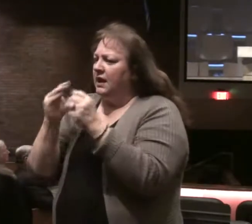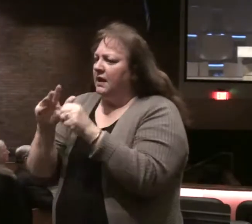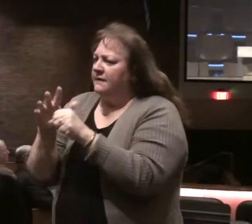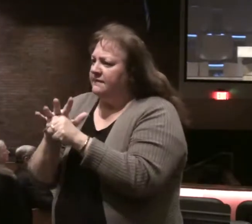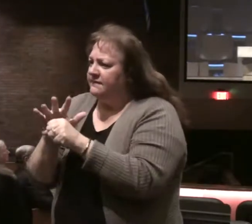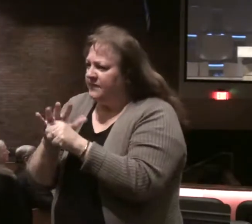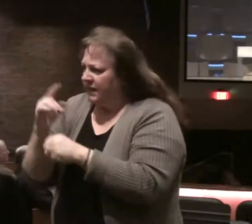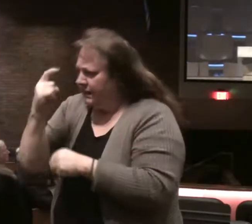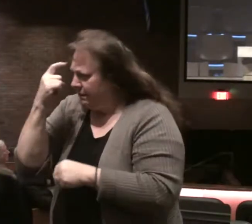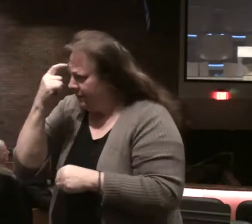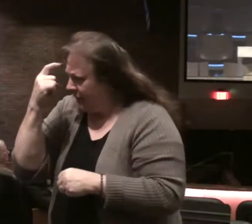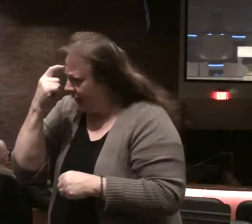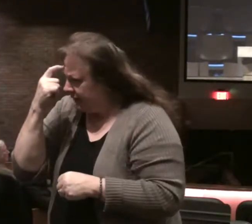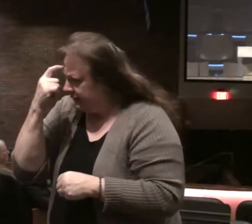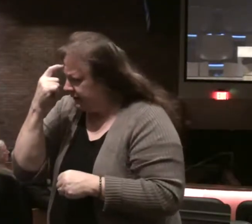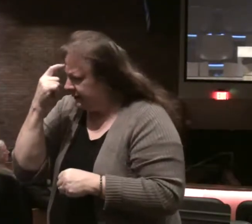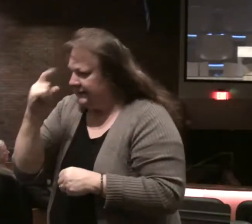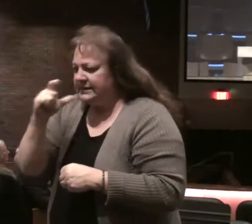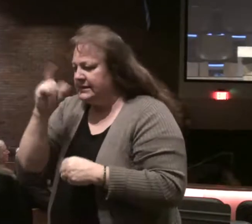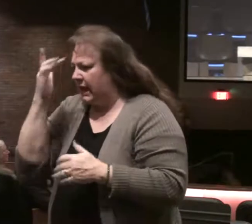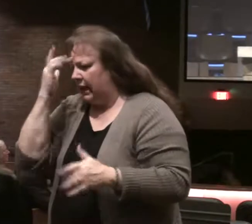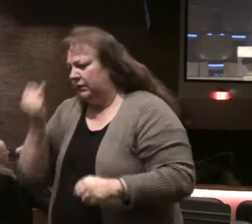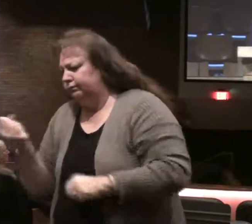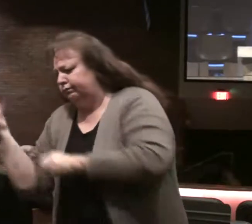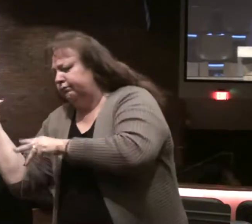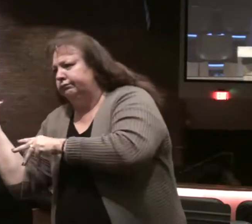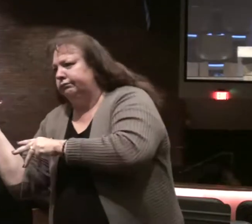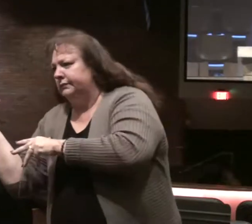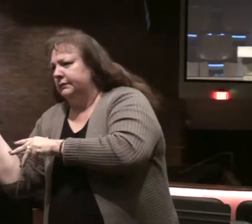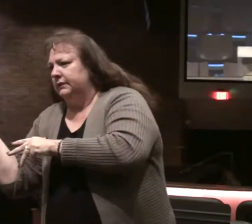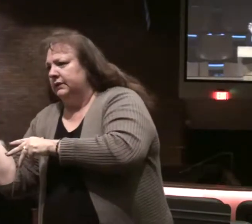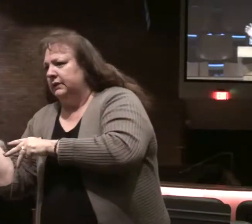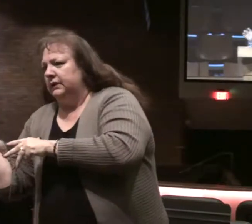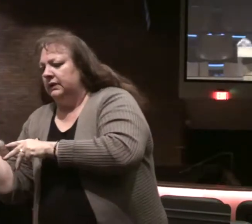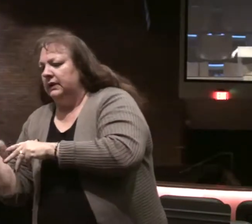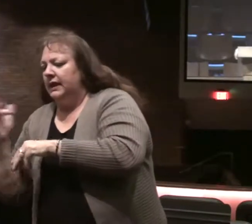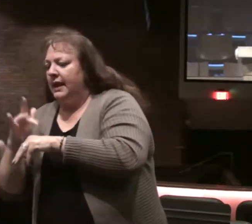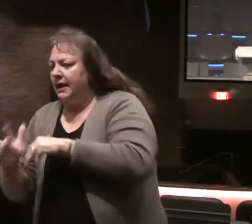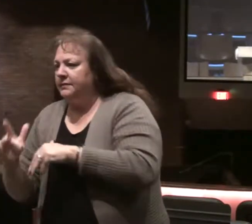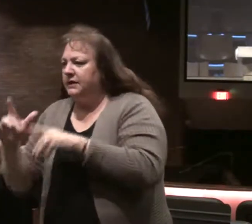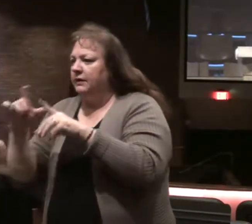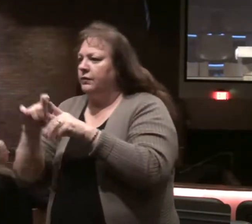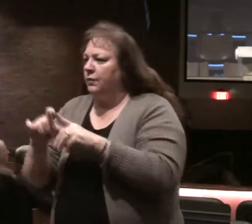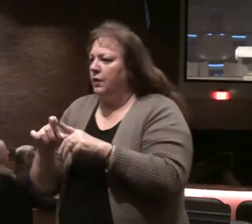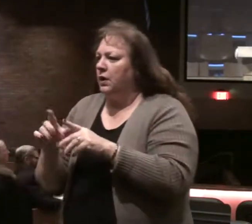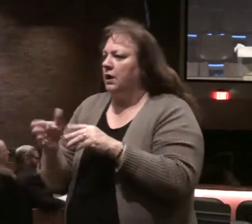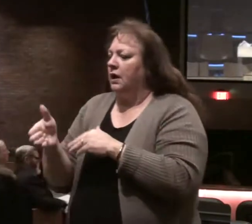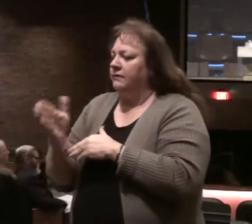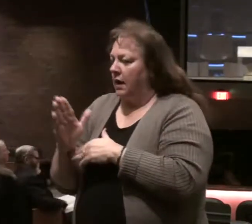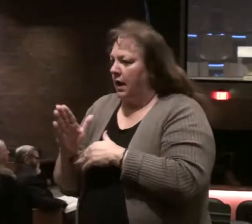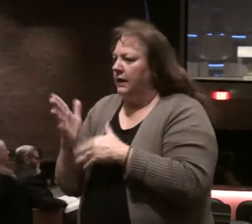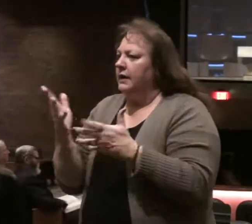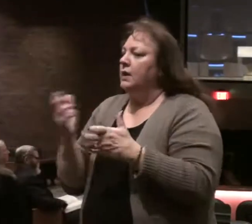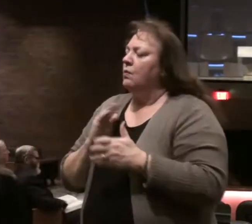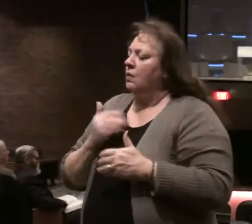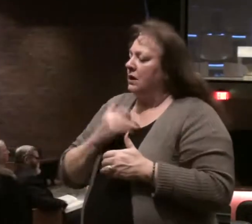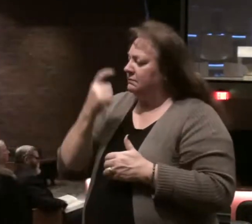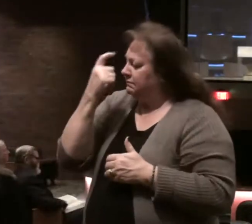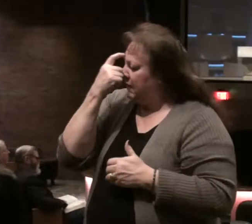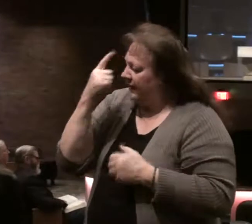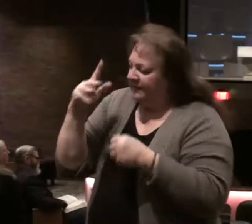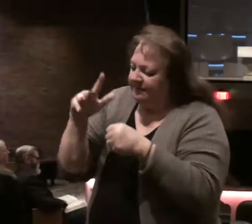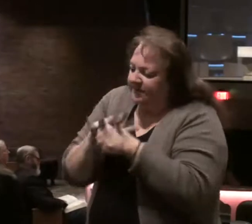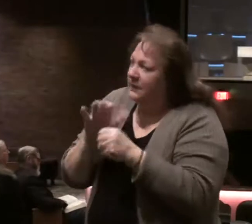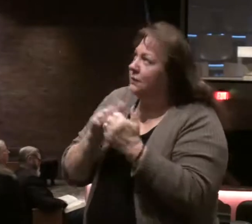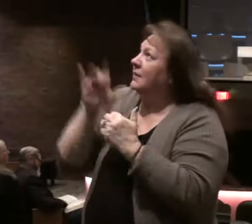filling the mind, not emptying the mind. The devil would like our minds to be empty, devoid of the word of God. God wants our minds to be filled up